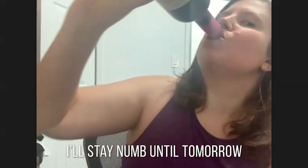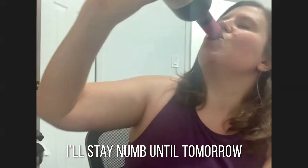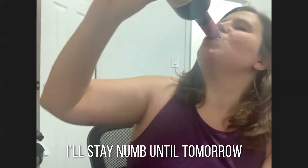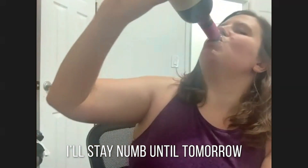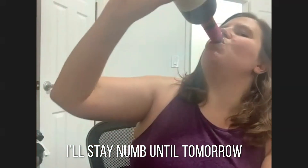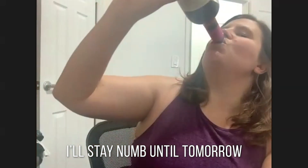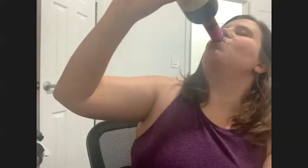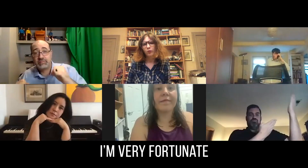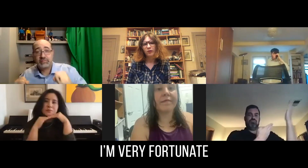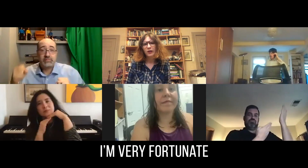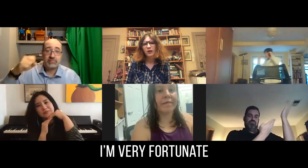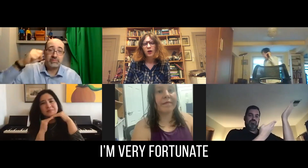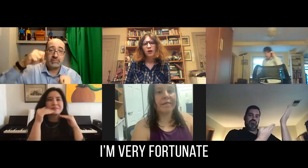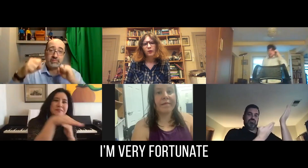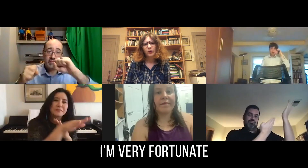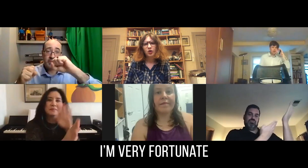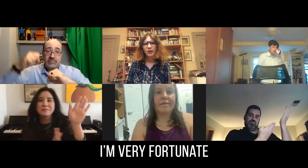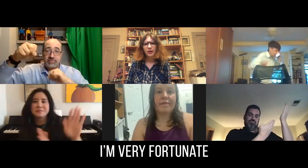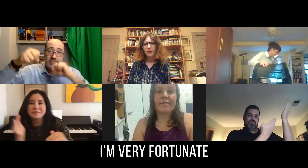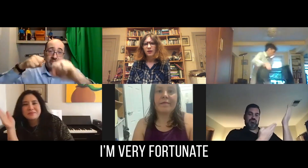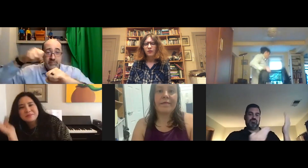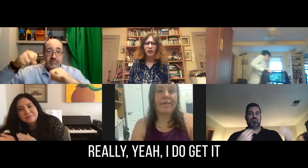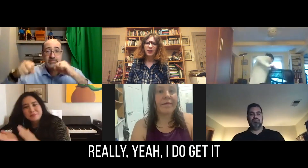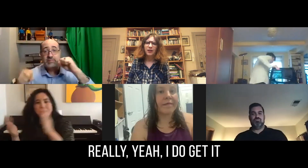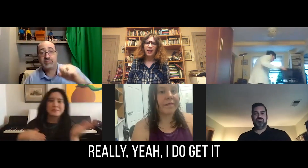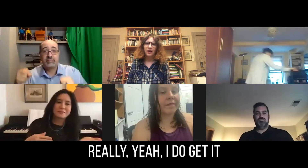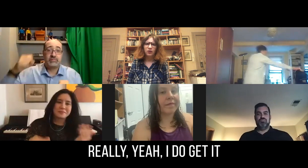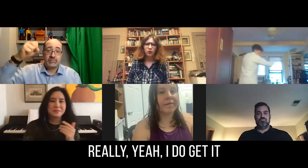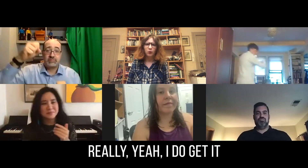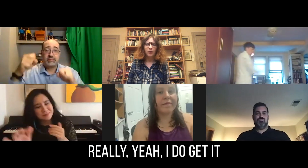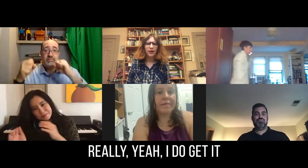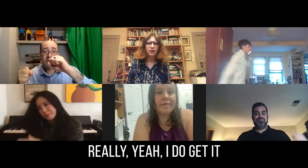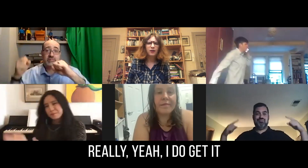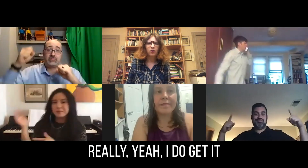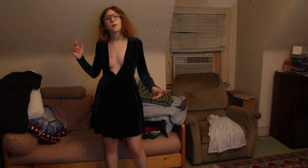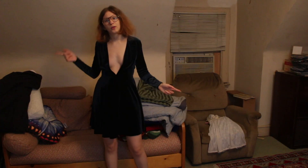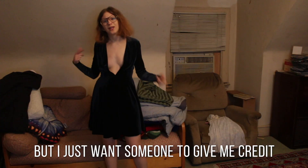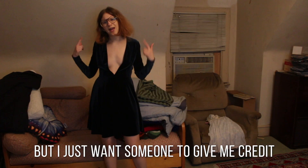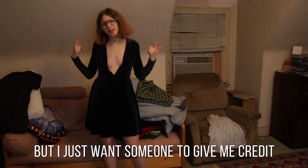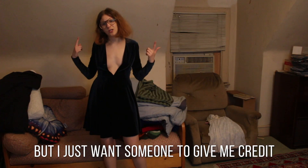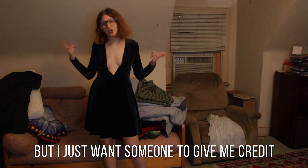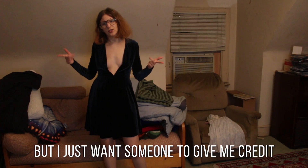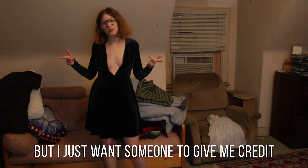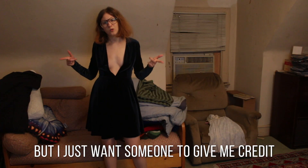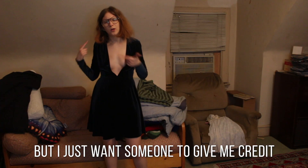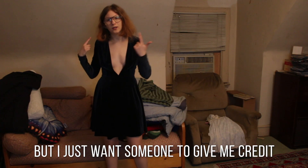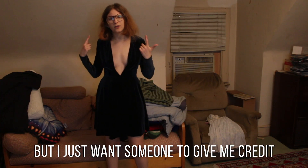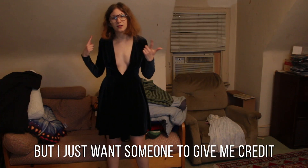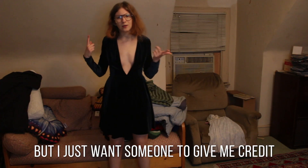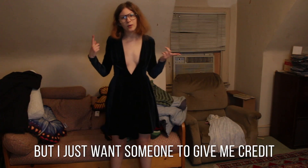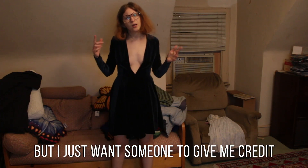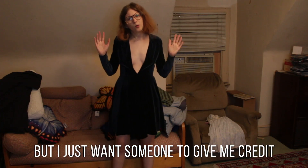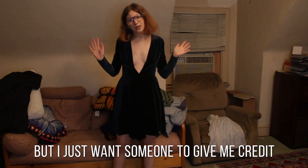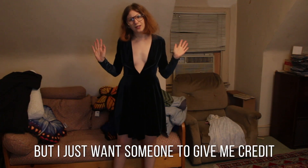numb until tomorrow. I'm very fortunate. Really, yeah, I do get it. But, like, I just